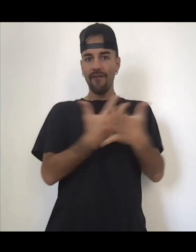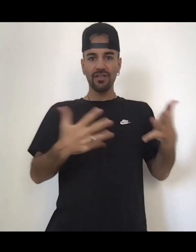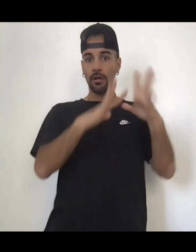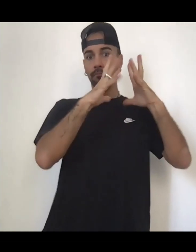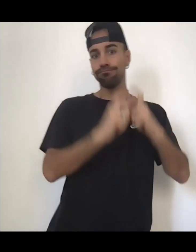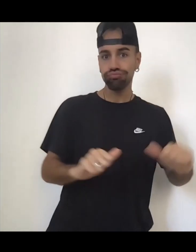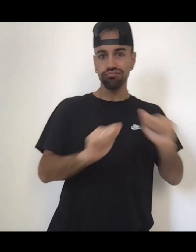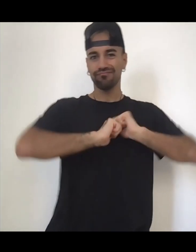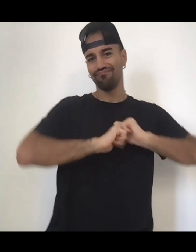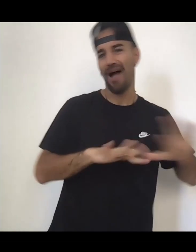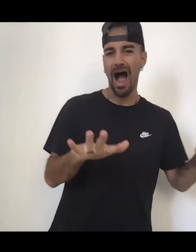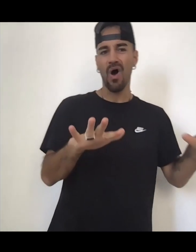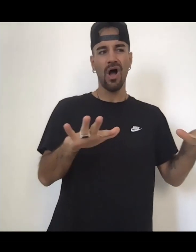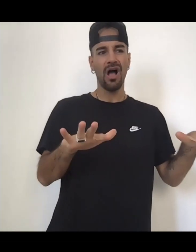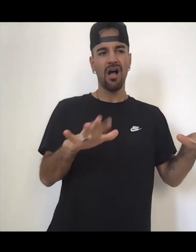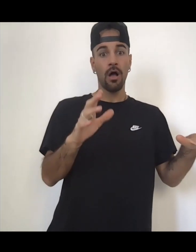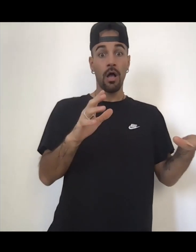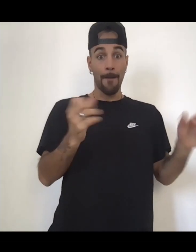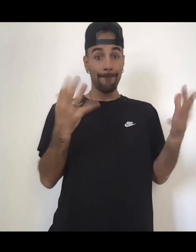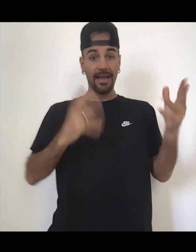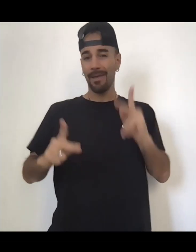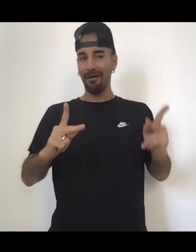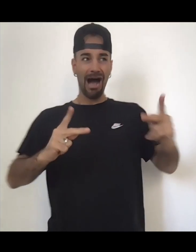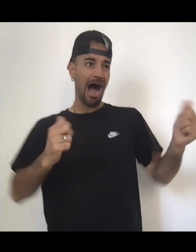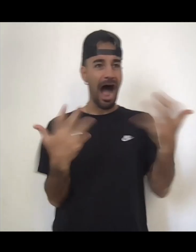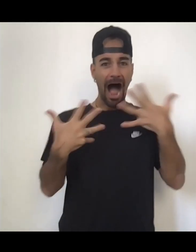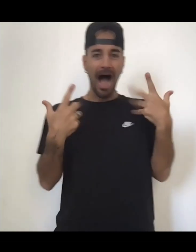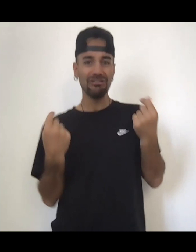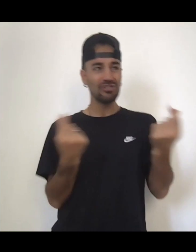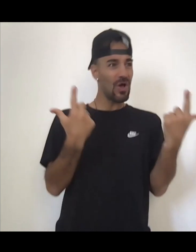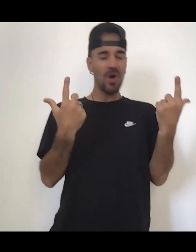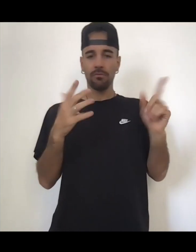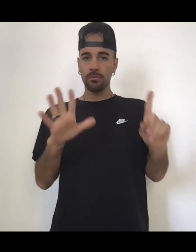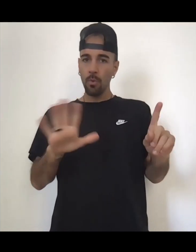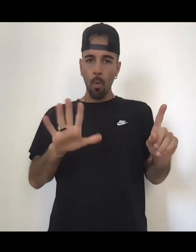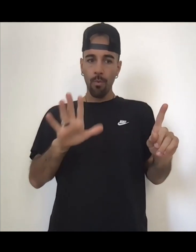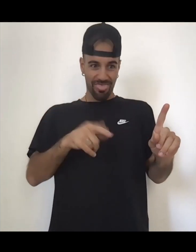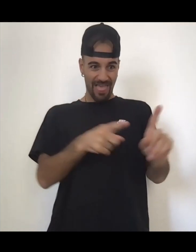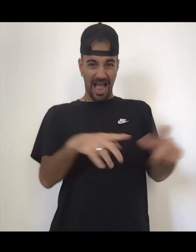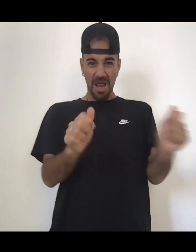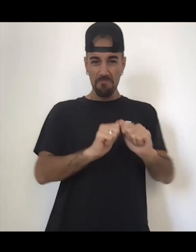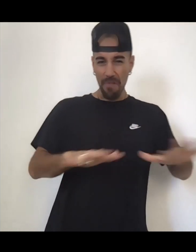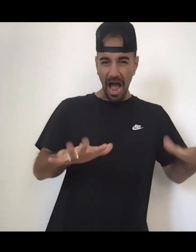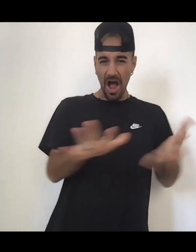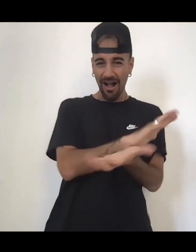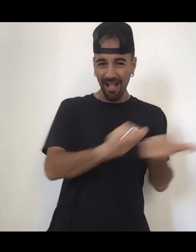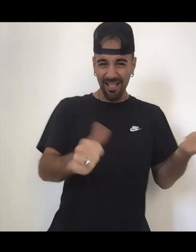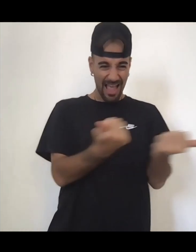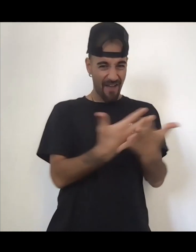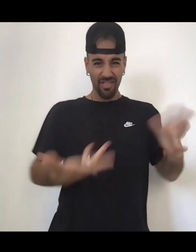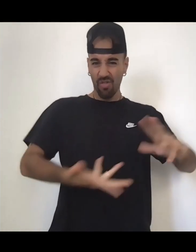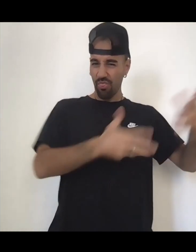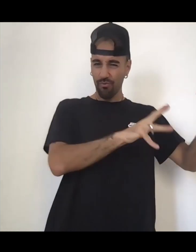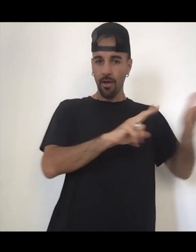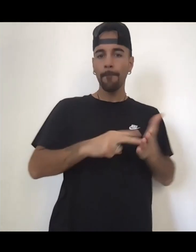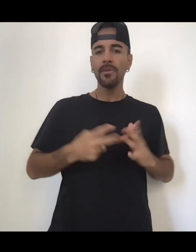because now you gotta rebuild everything in a new way so take the fucking opportunity and change something you